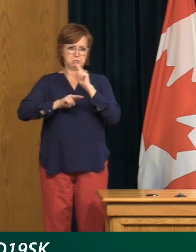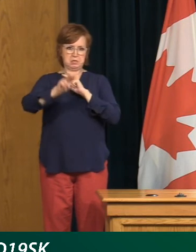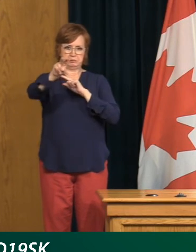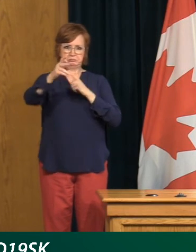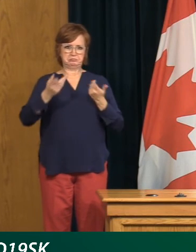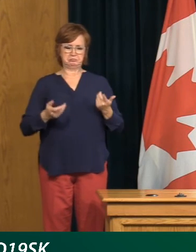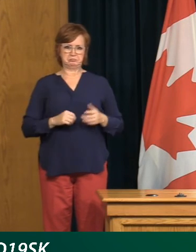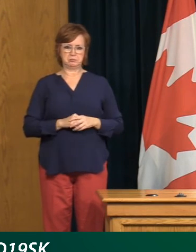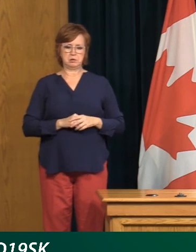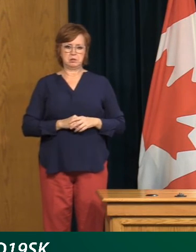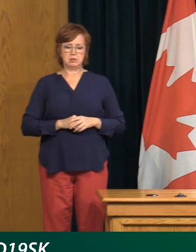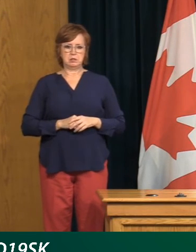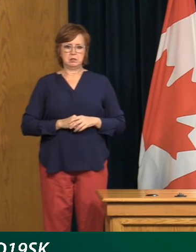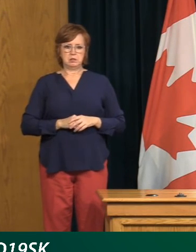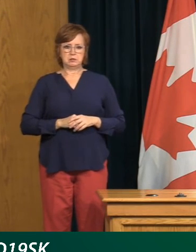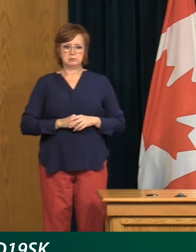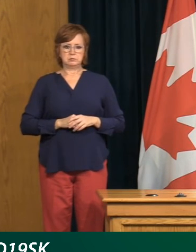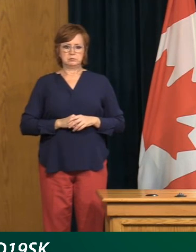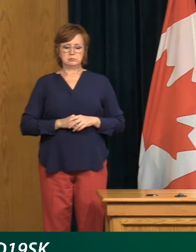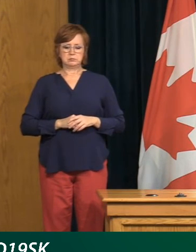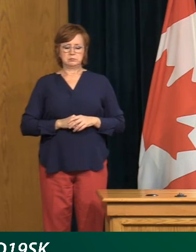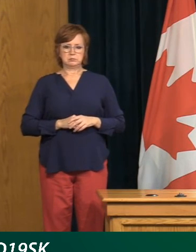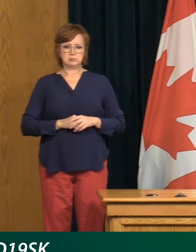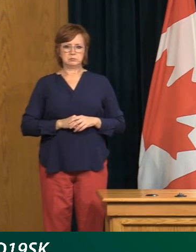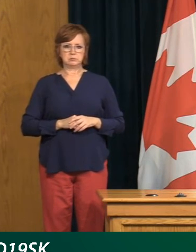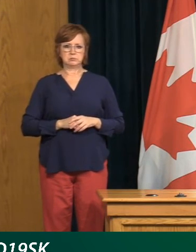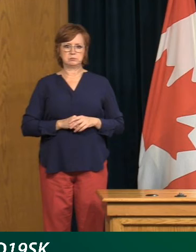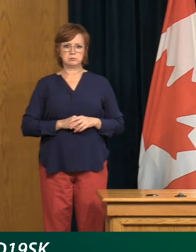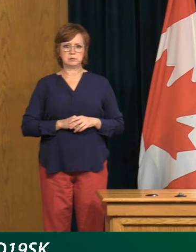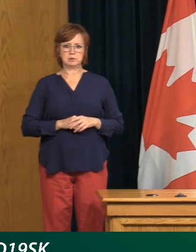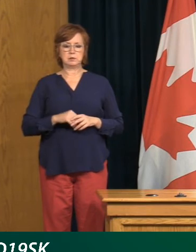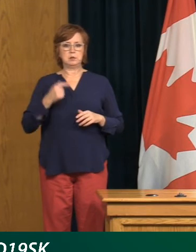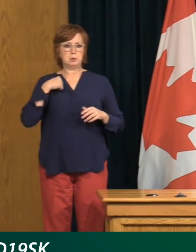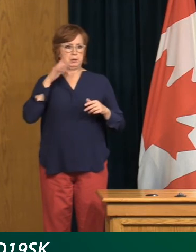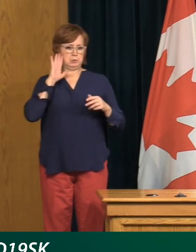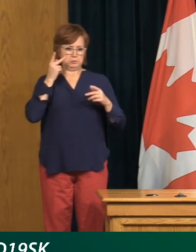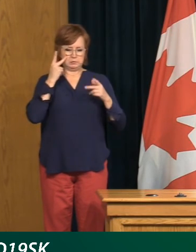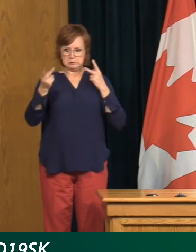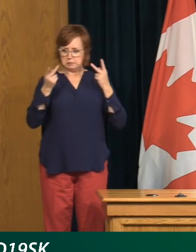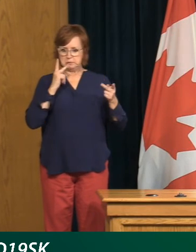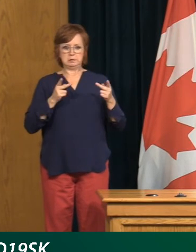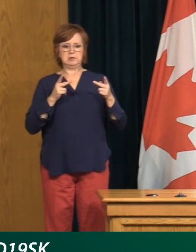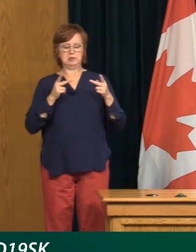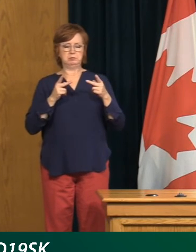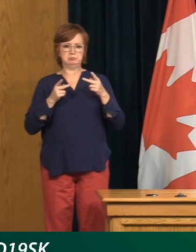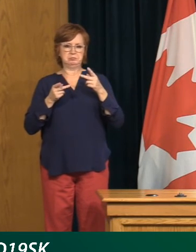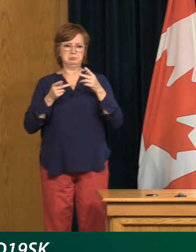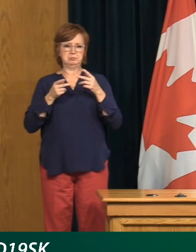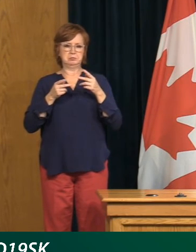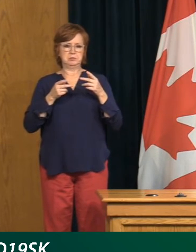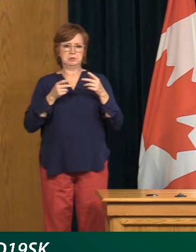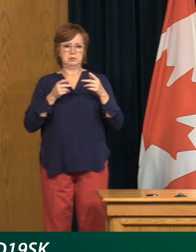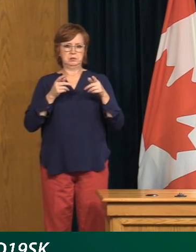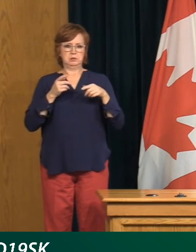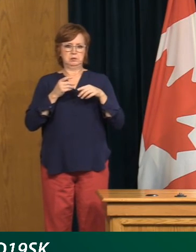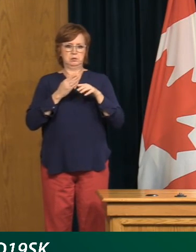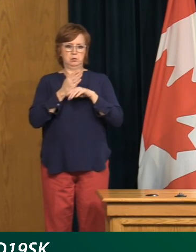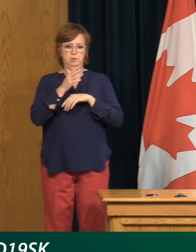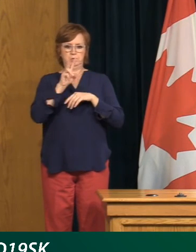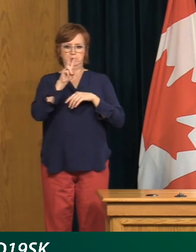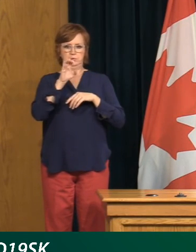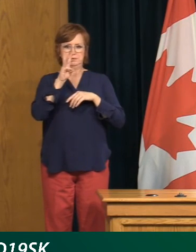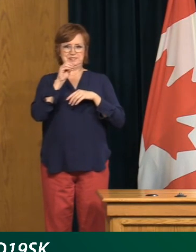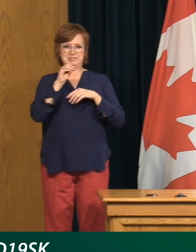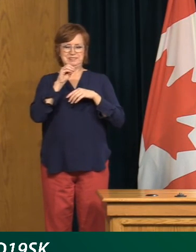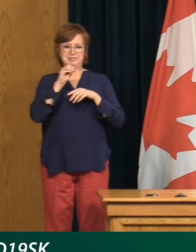week other than, you know, because of what we're seeing this week, we're going to see some uptick in hospitalizations down the road here because we've seen over 260 cases